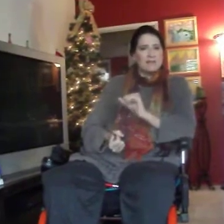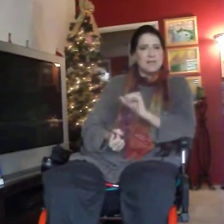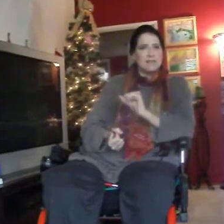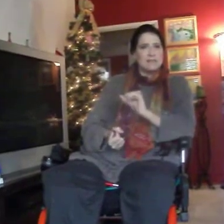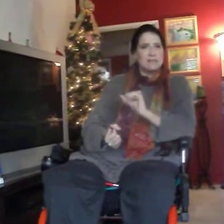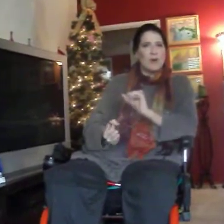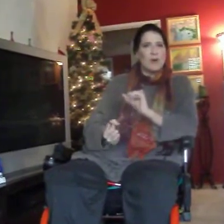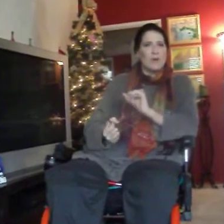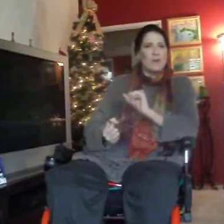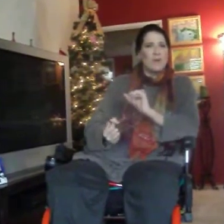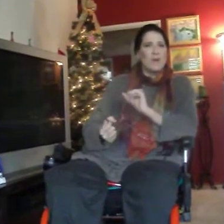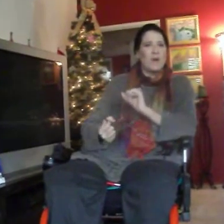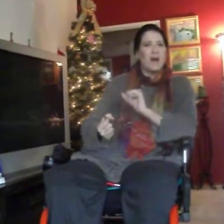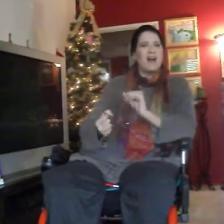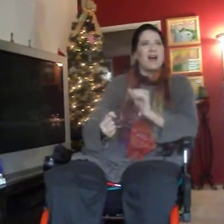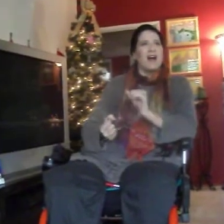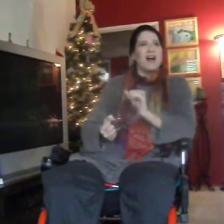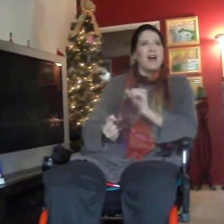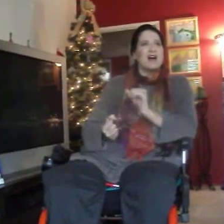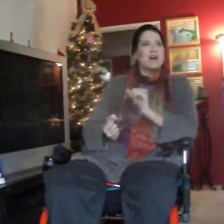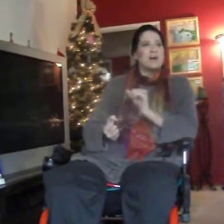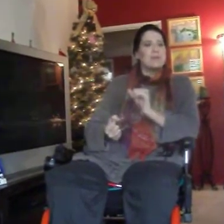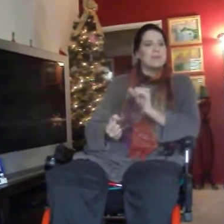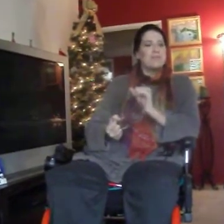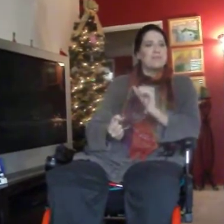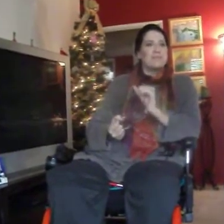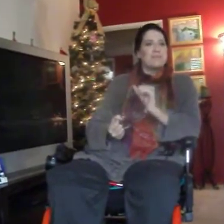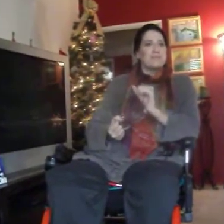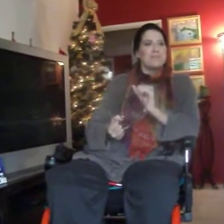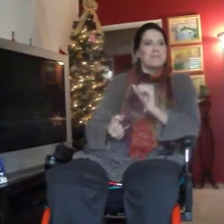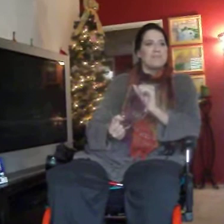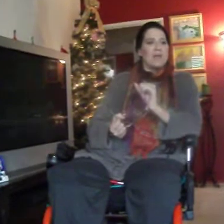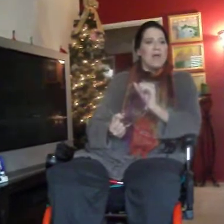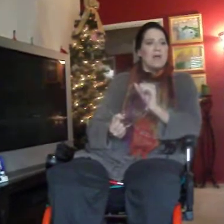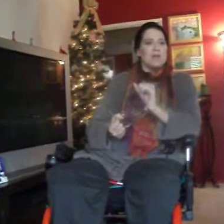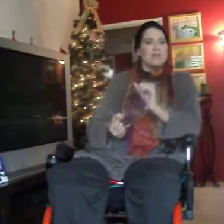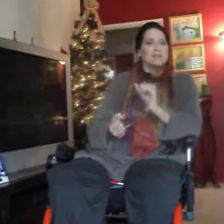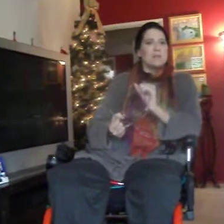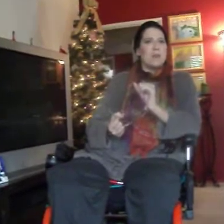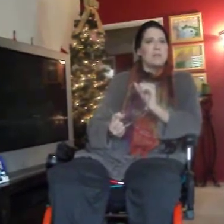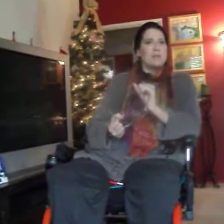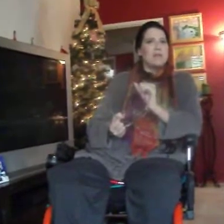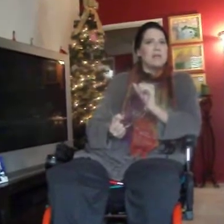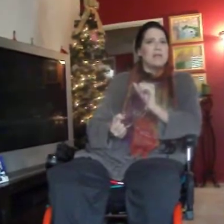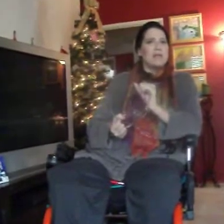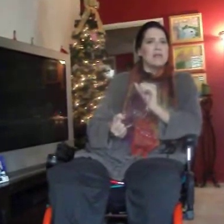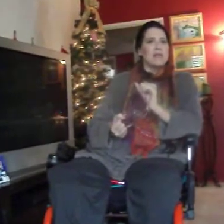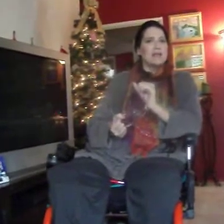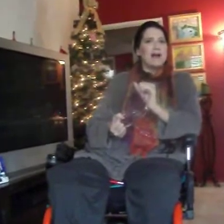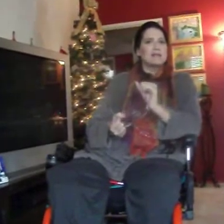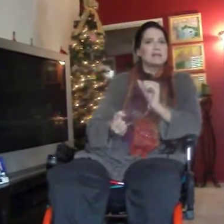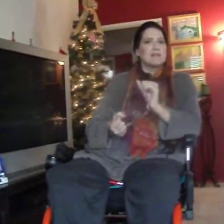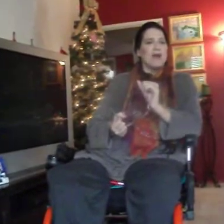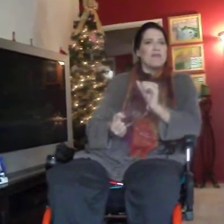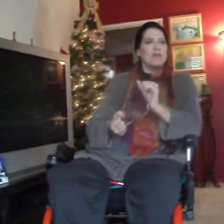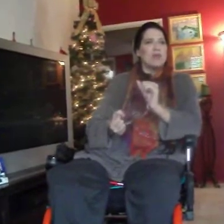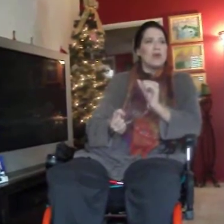said. So, um, this will probably be the last video